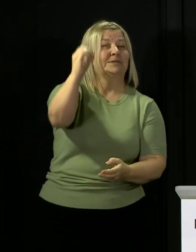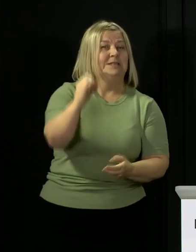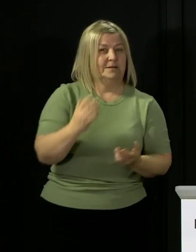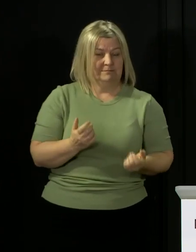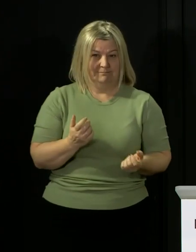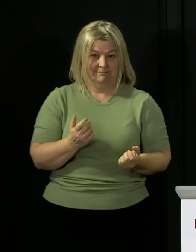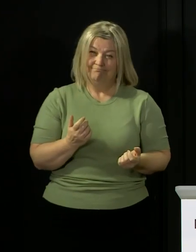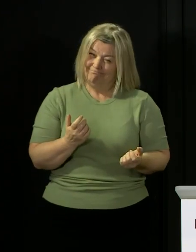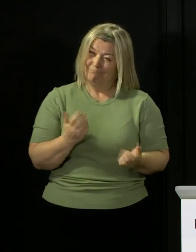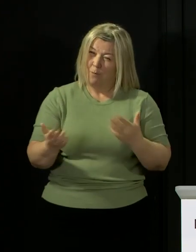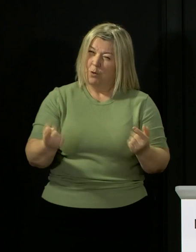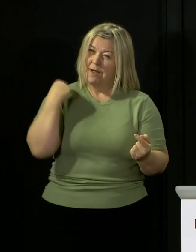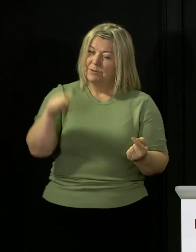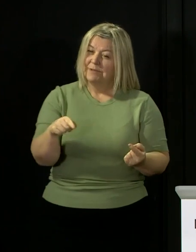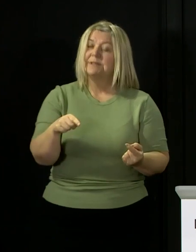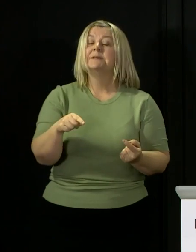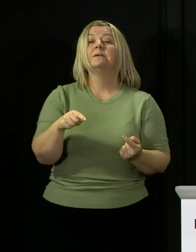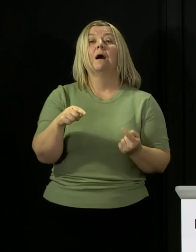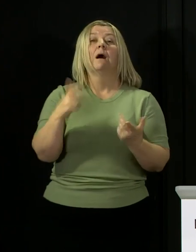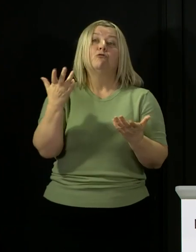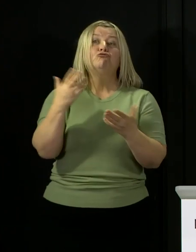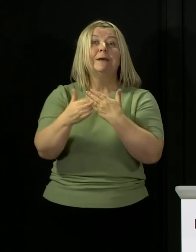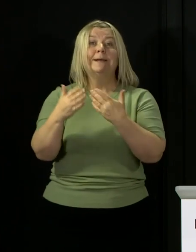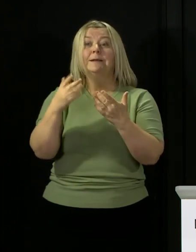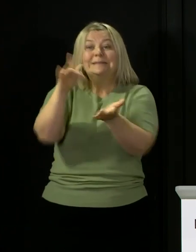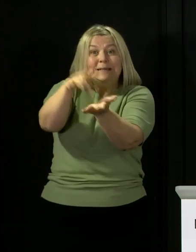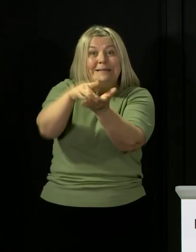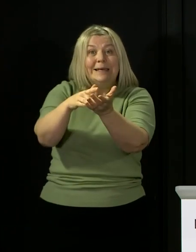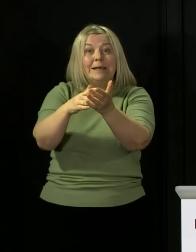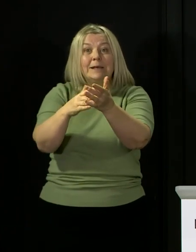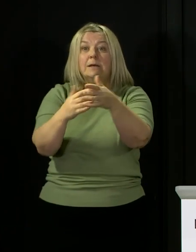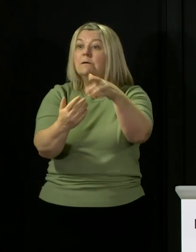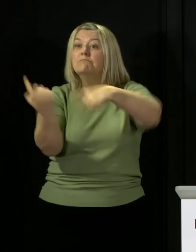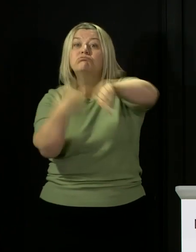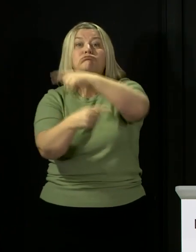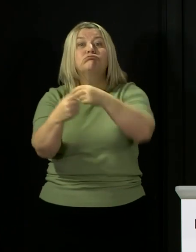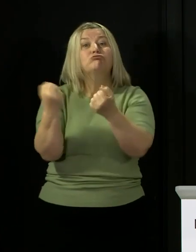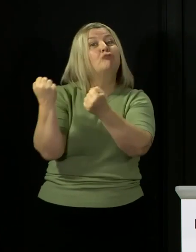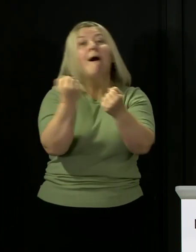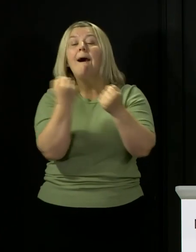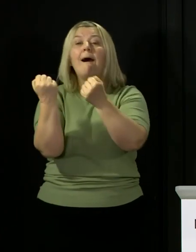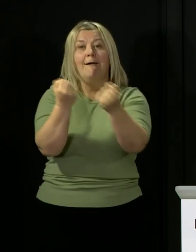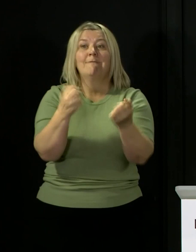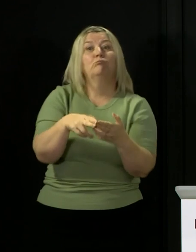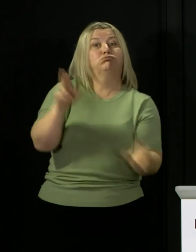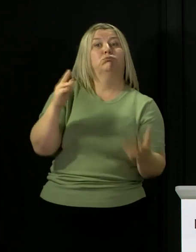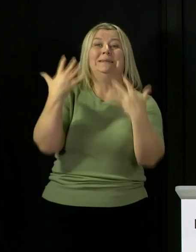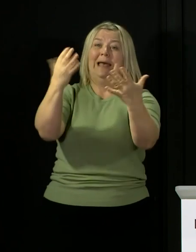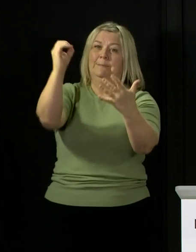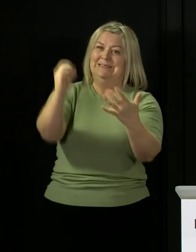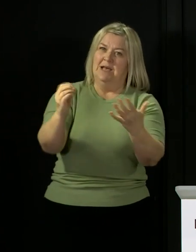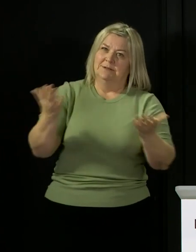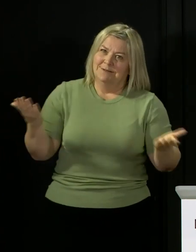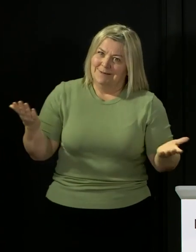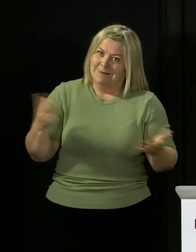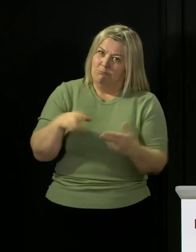town and city roads, traffic has been 10% higher than in the week before. So what I'm asking all